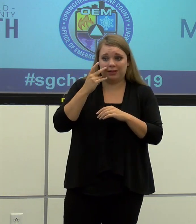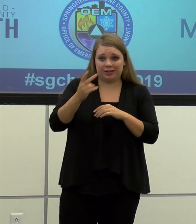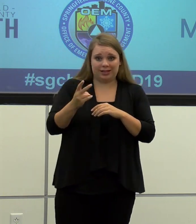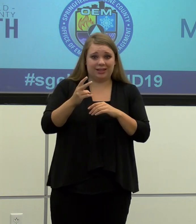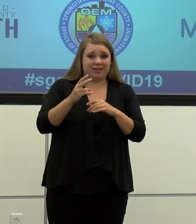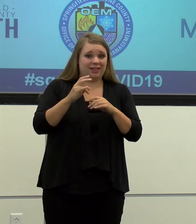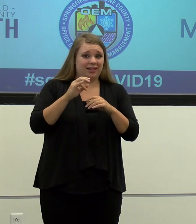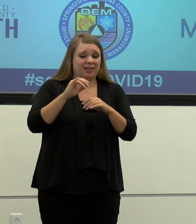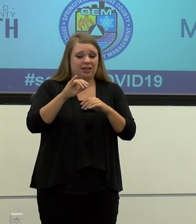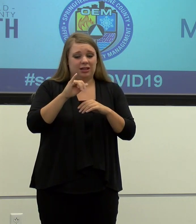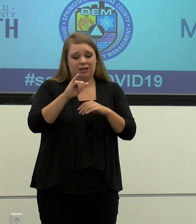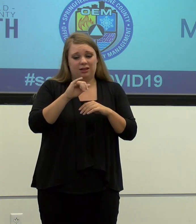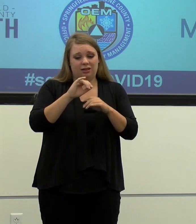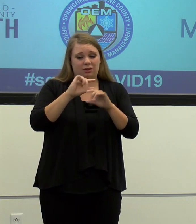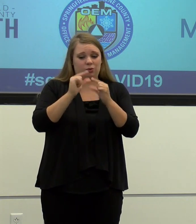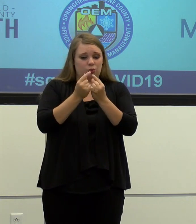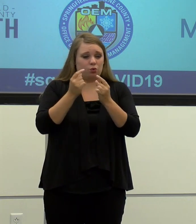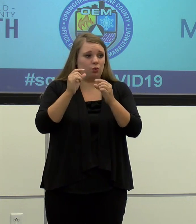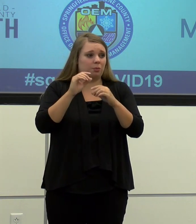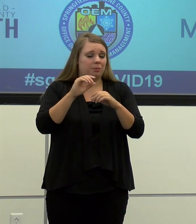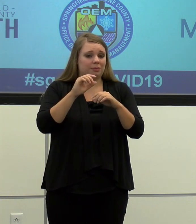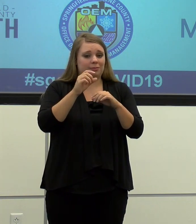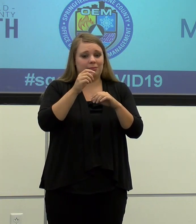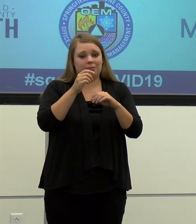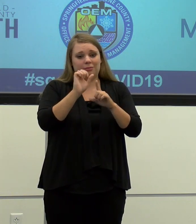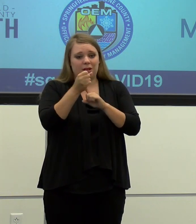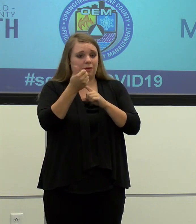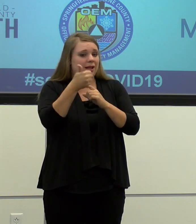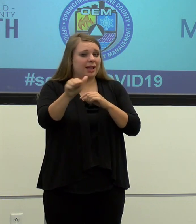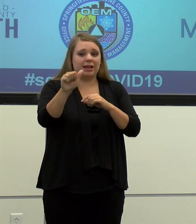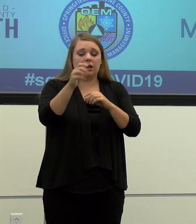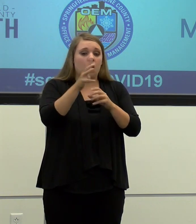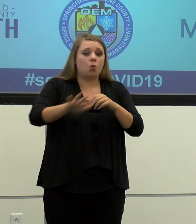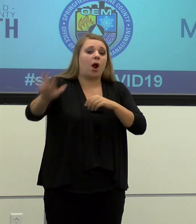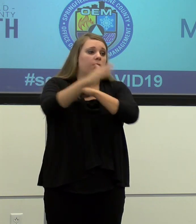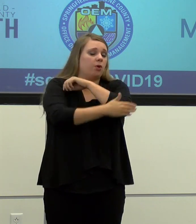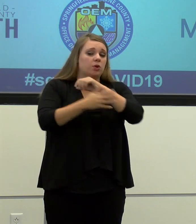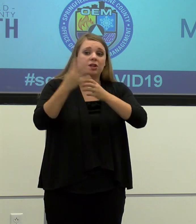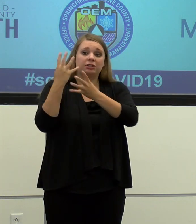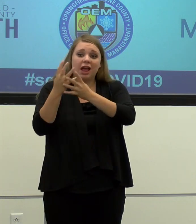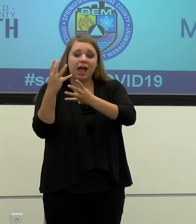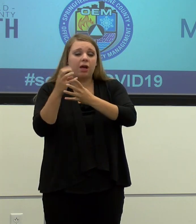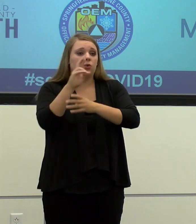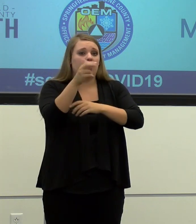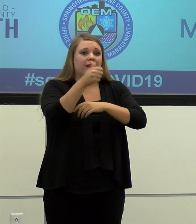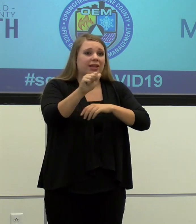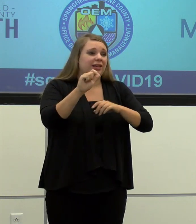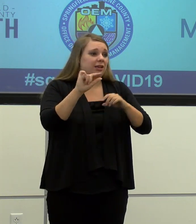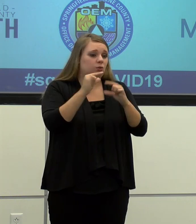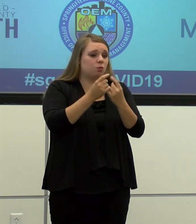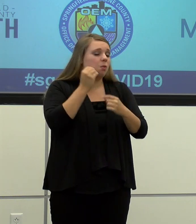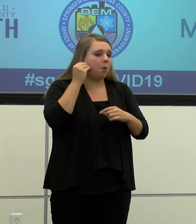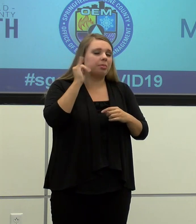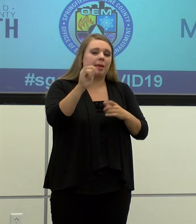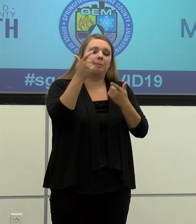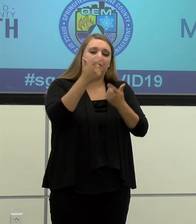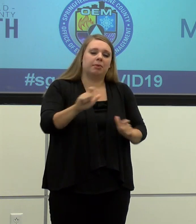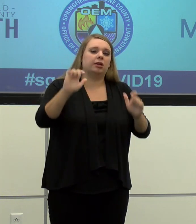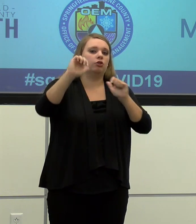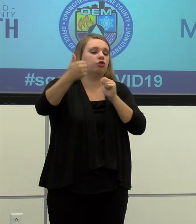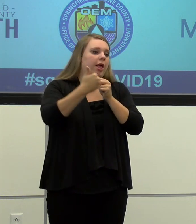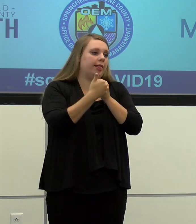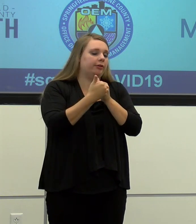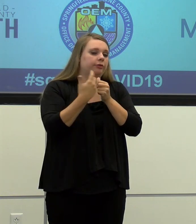settings, uh, uh, across the country, uh, in jails included in that, uh, that's a significant challenge. And,